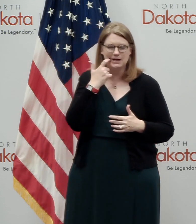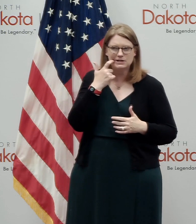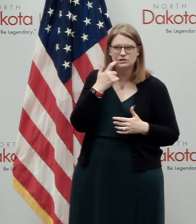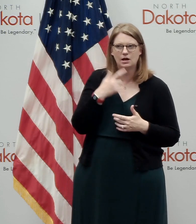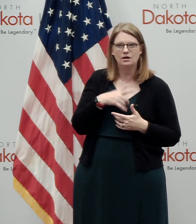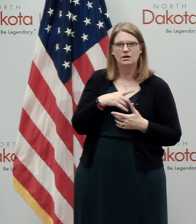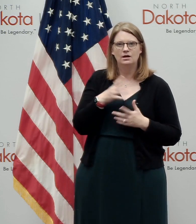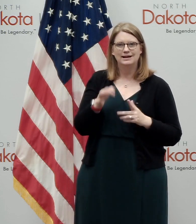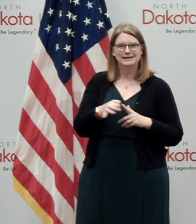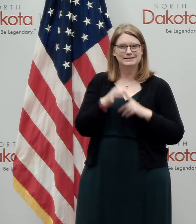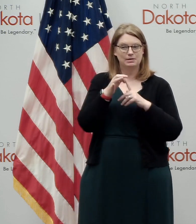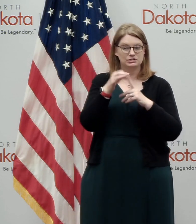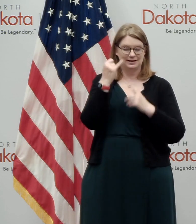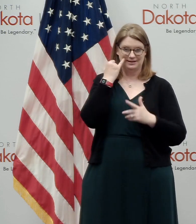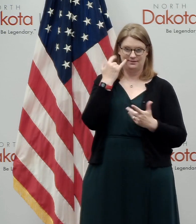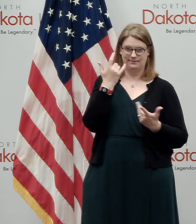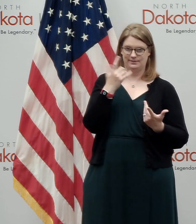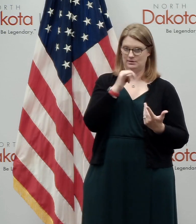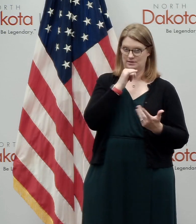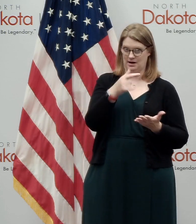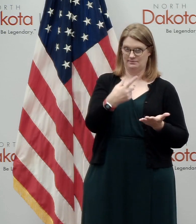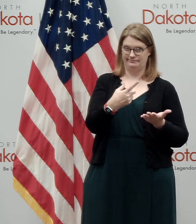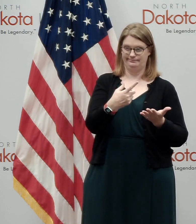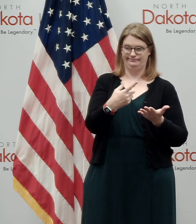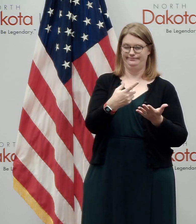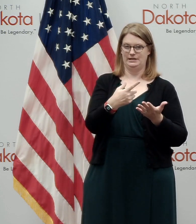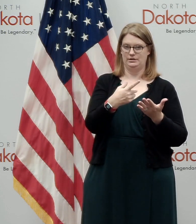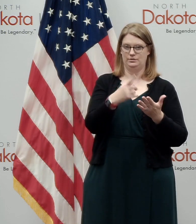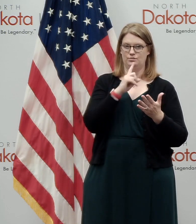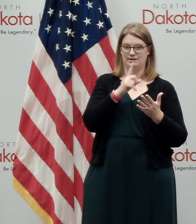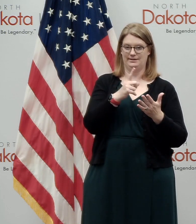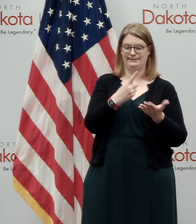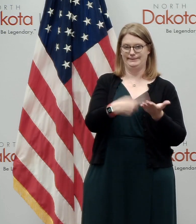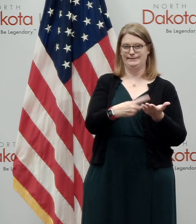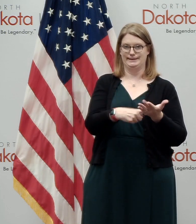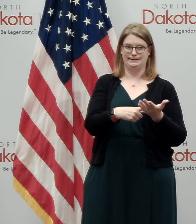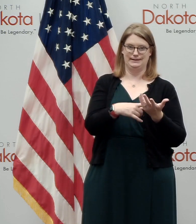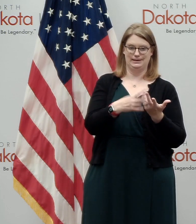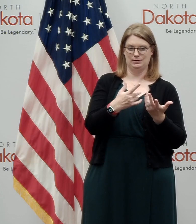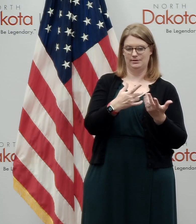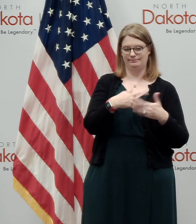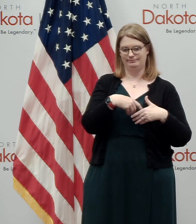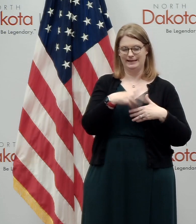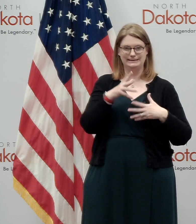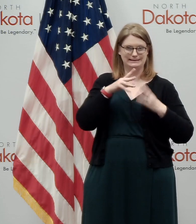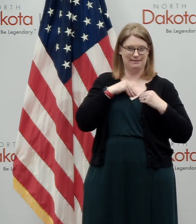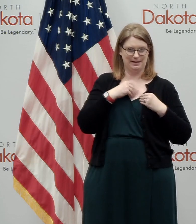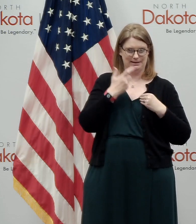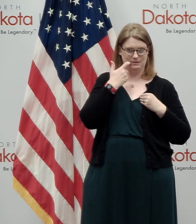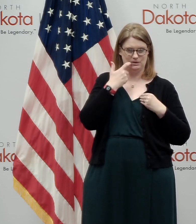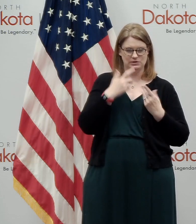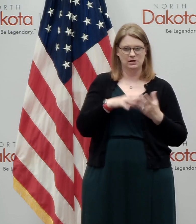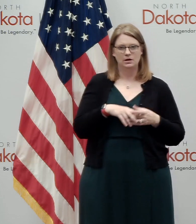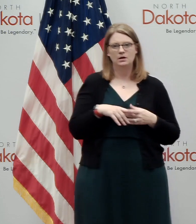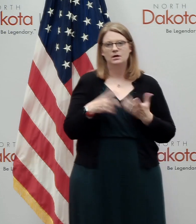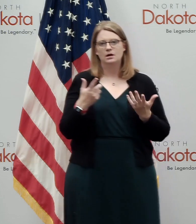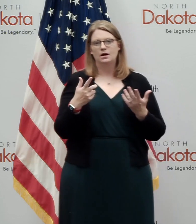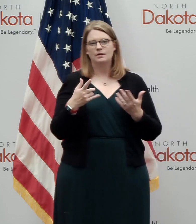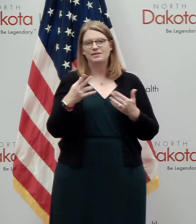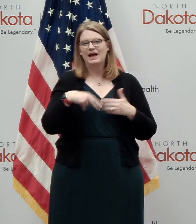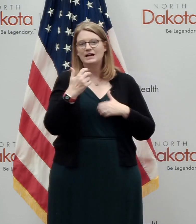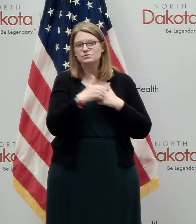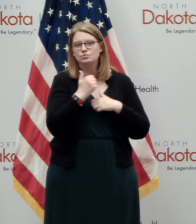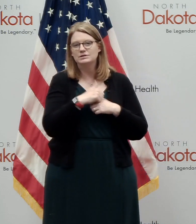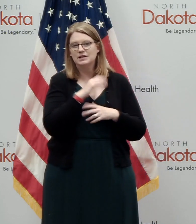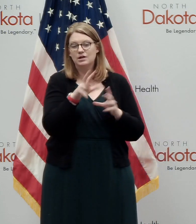especially when unaddressed, dramatically increase the risk for suicide. Uh, North Dakota data suggests that individuals at highest risk